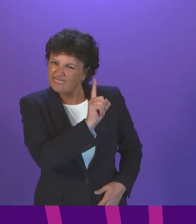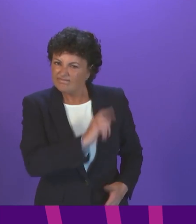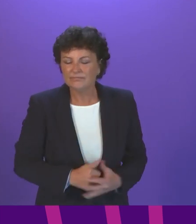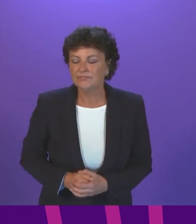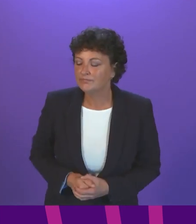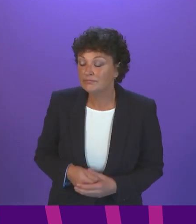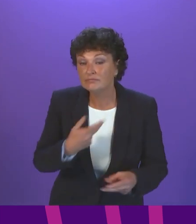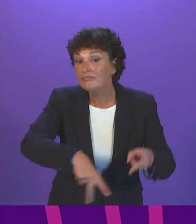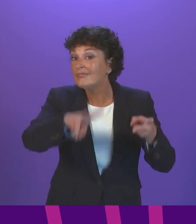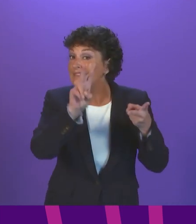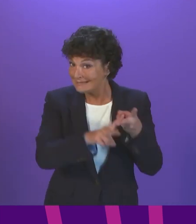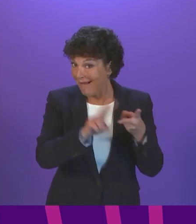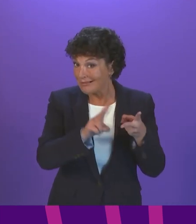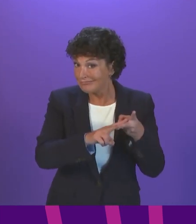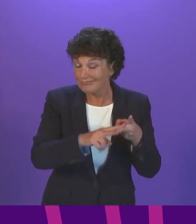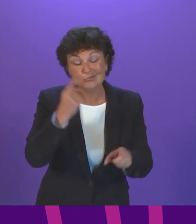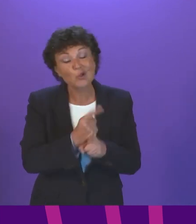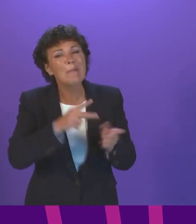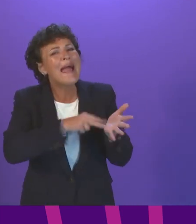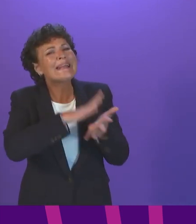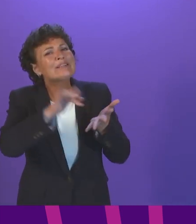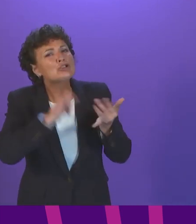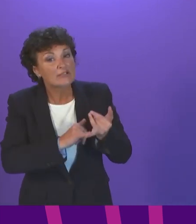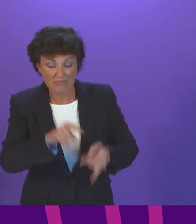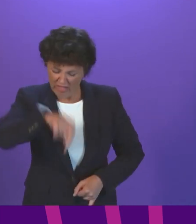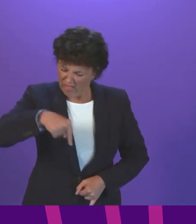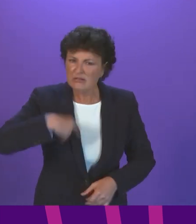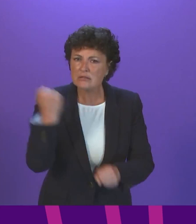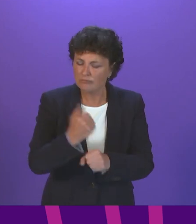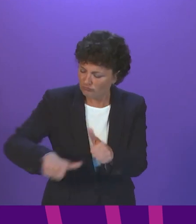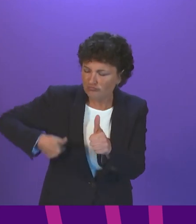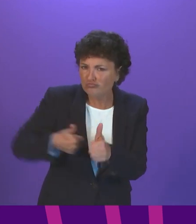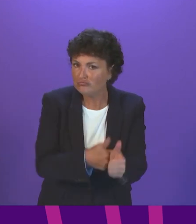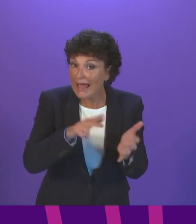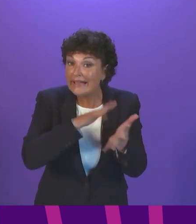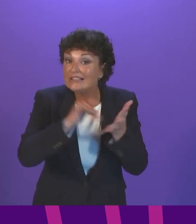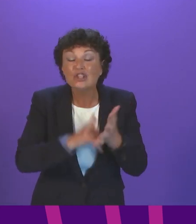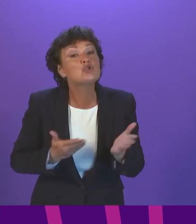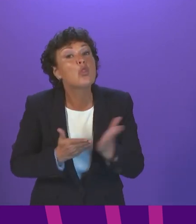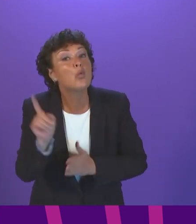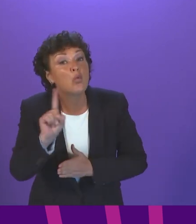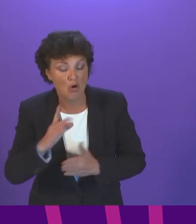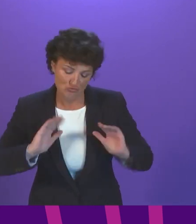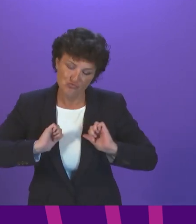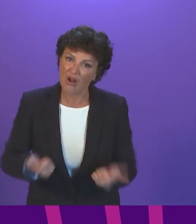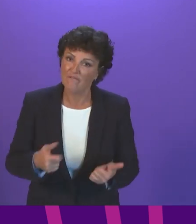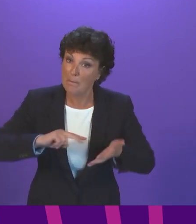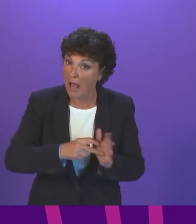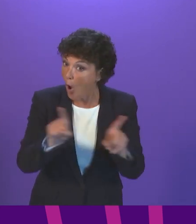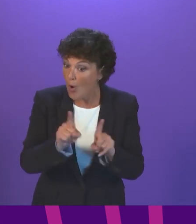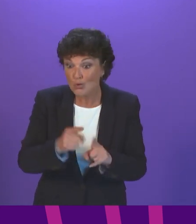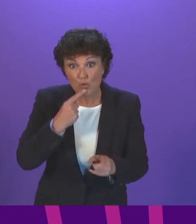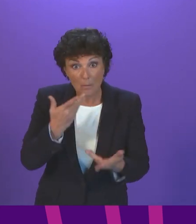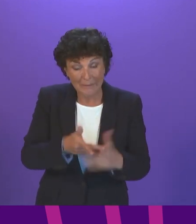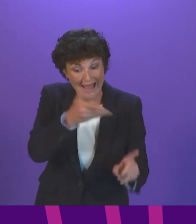Secondly, on the NHS, this government is supporting the NHS. Through the recovery plan, through the resources that have been